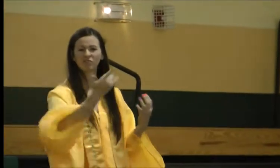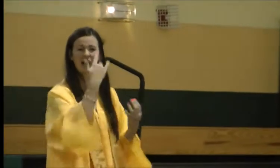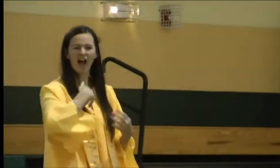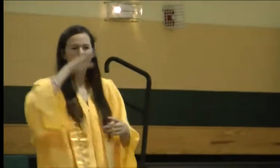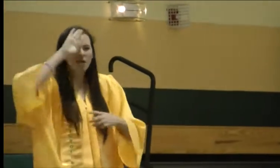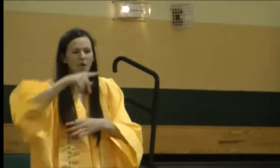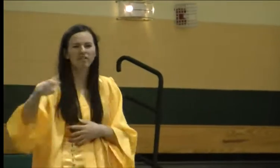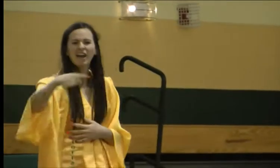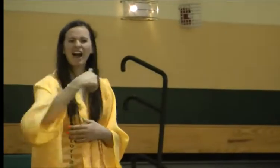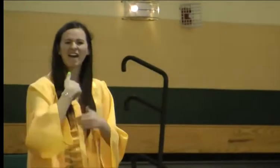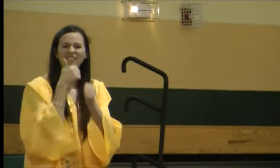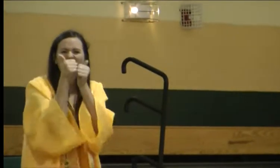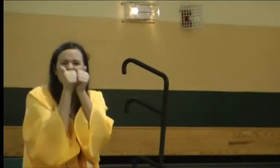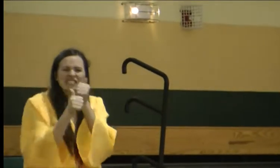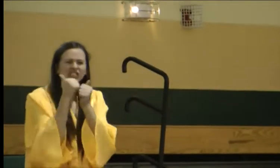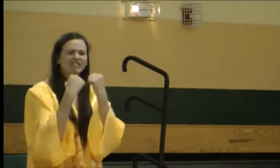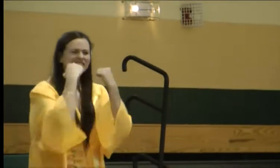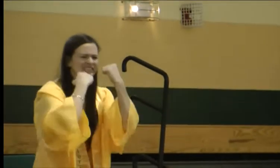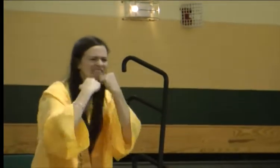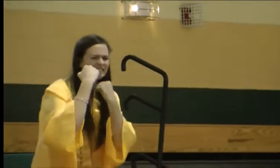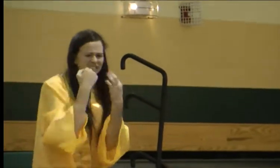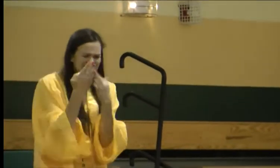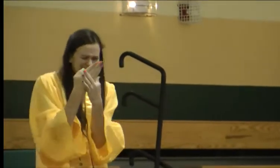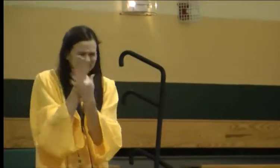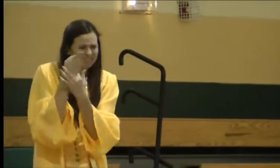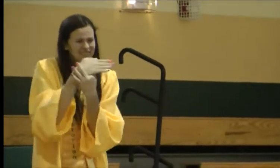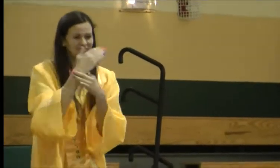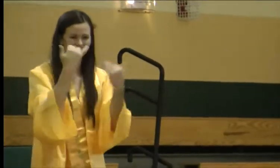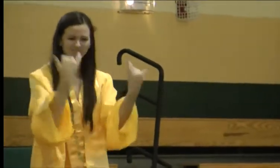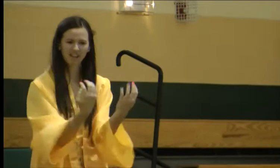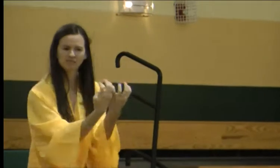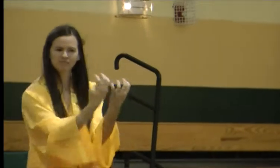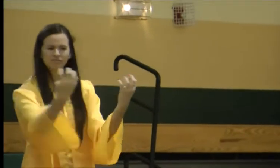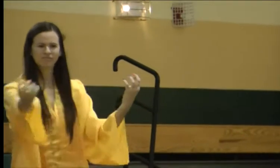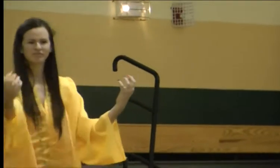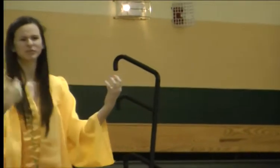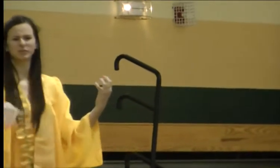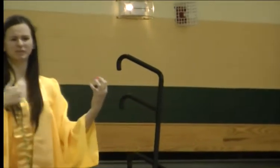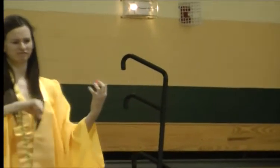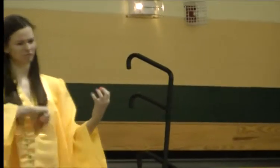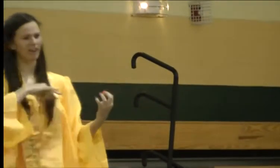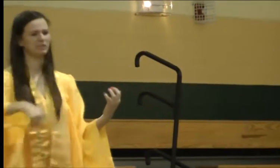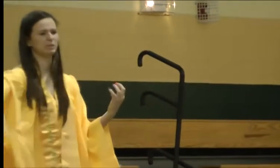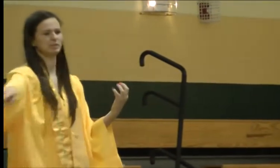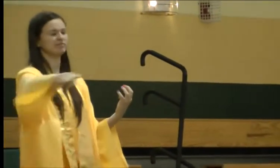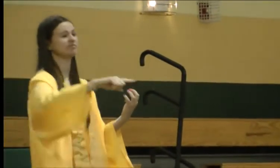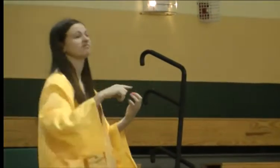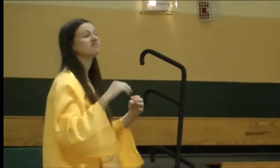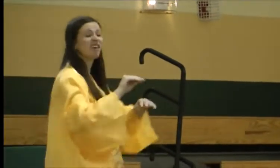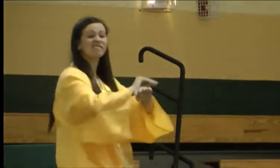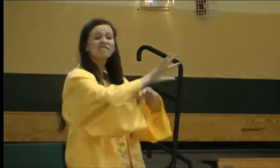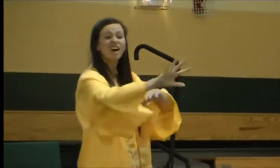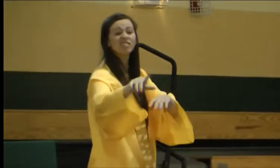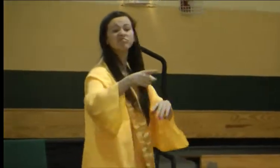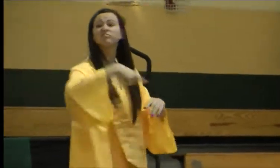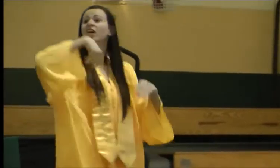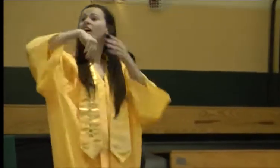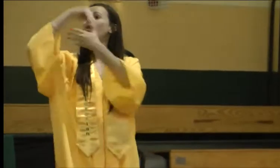I'm proud of all you seniors sitting in the front row. Each of you has faced a great deal of difficulty and have overcome it